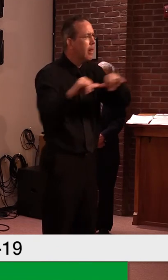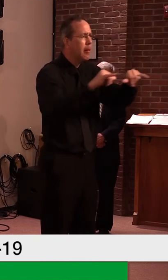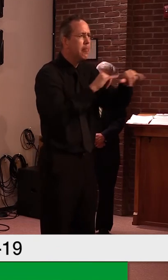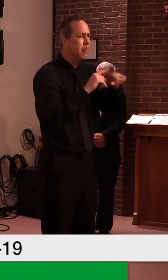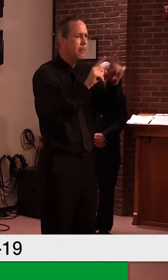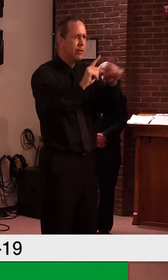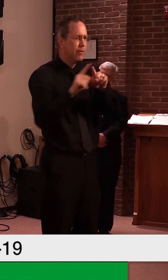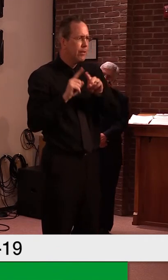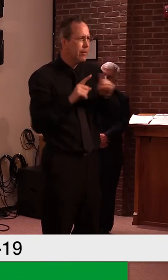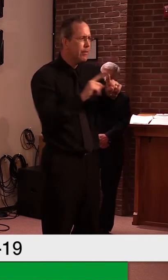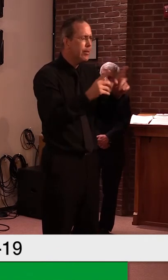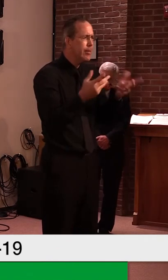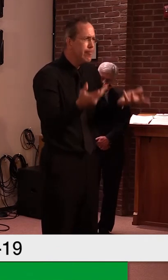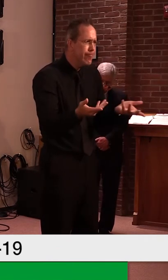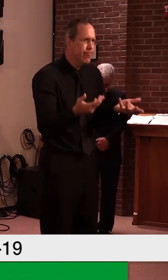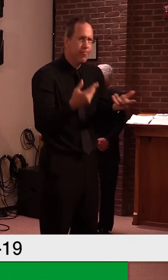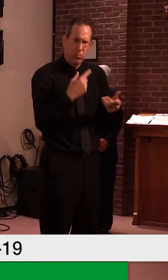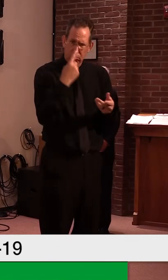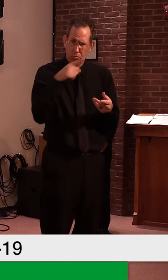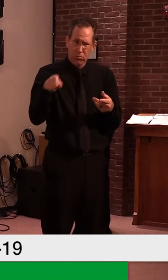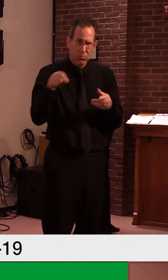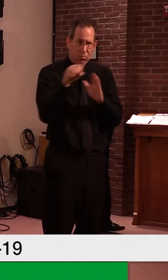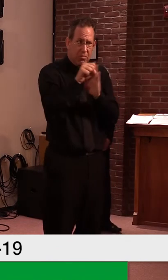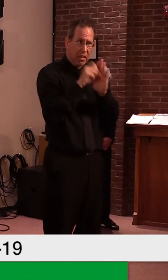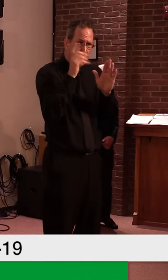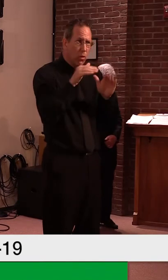might have, um, something to add to that.